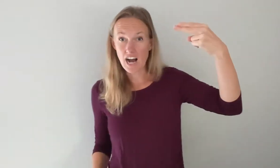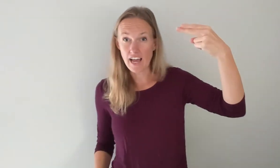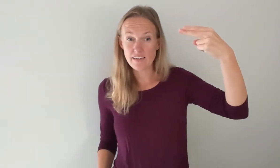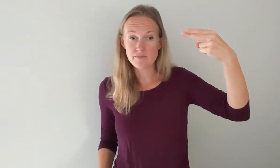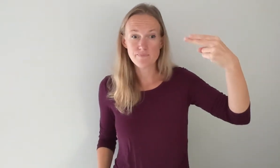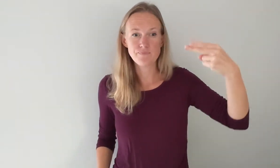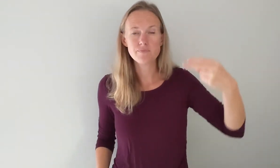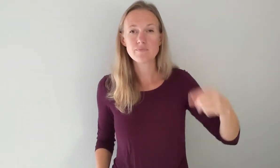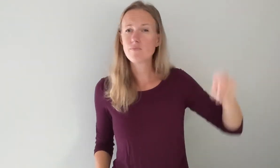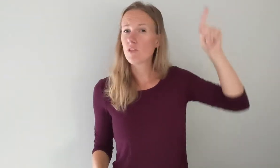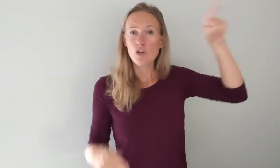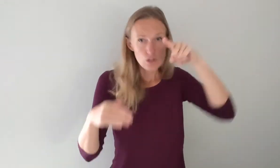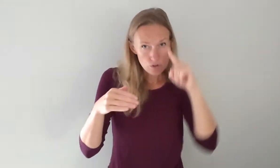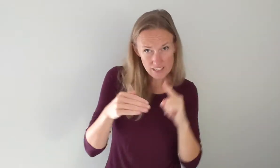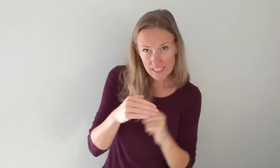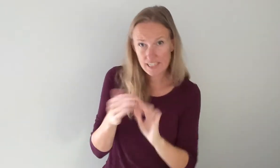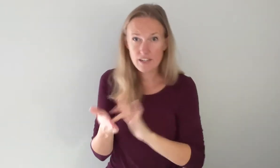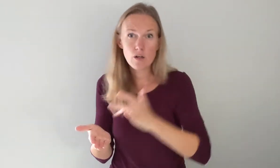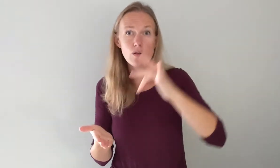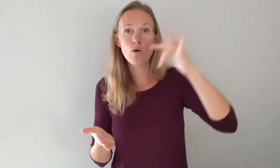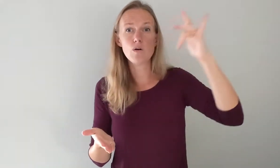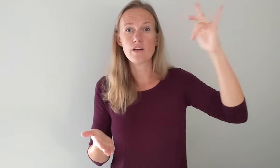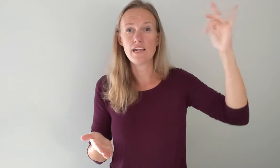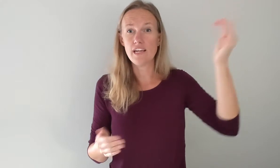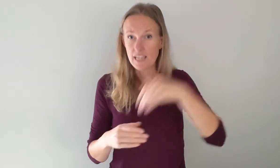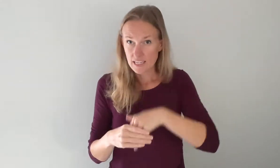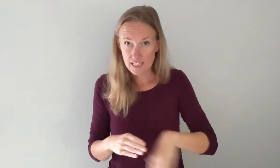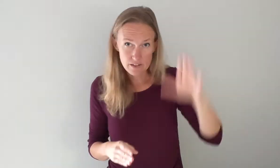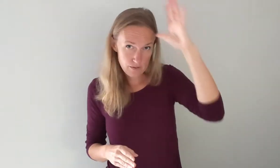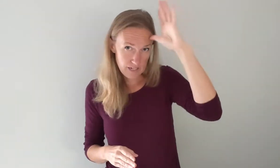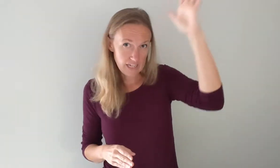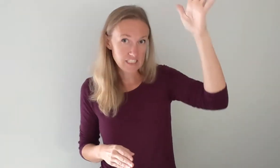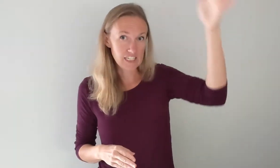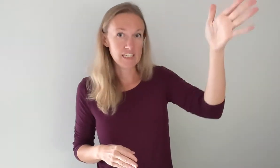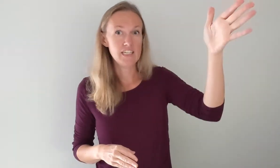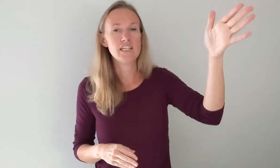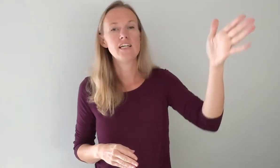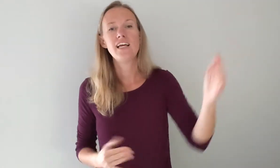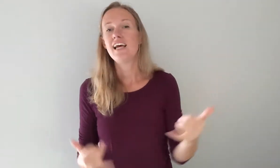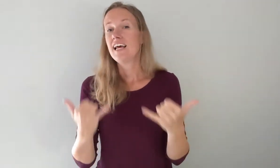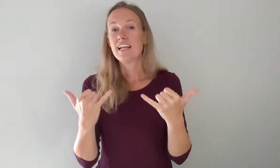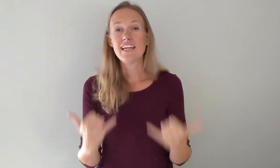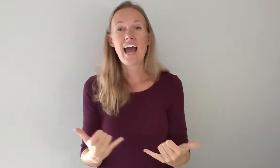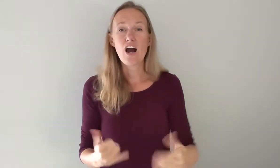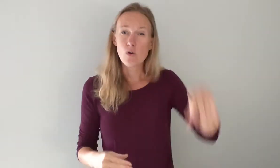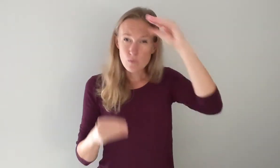Your hidden glory in creation. Now